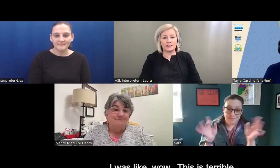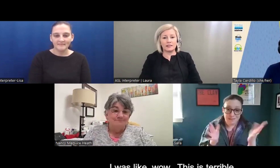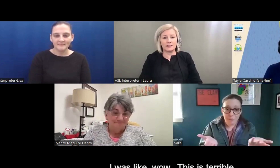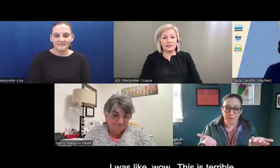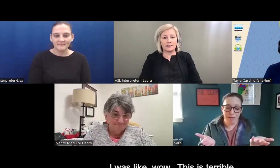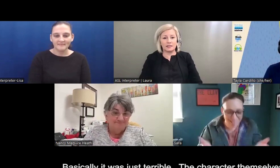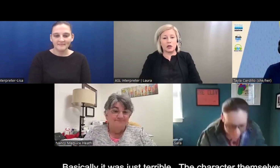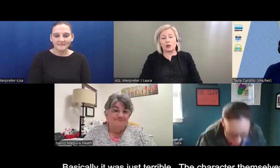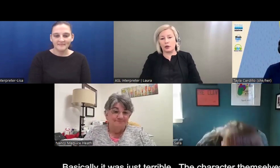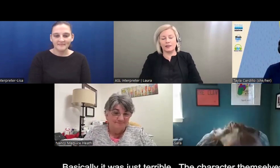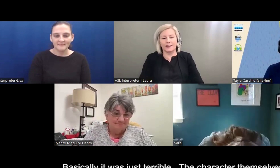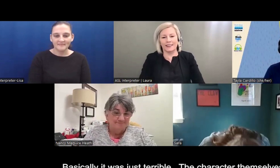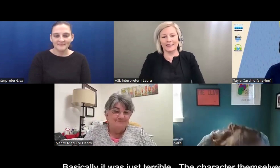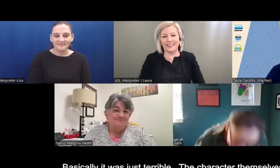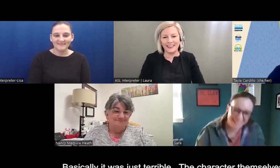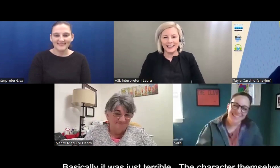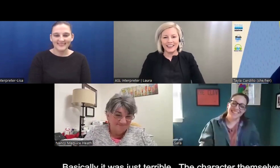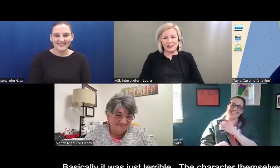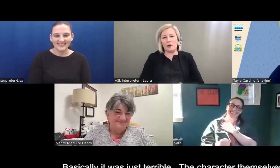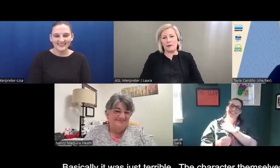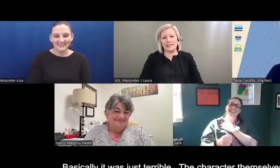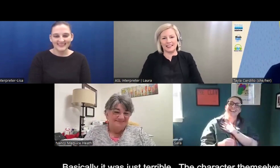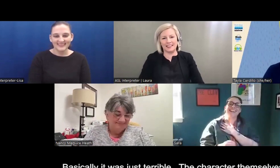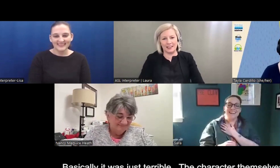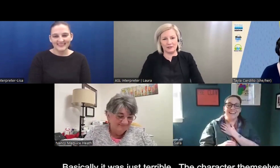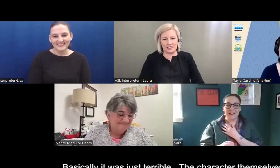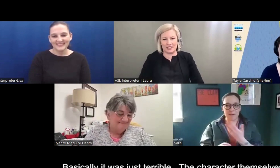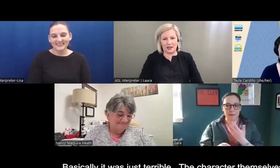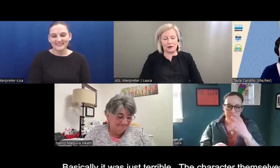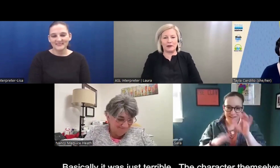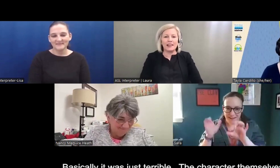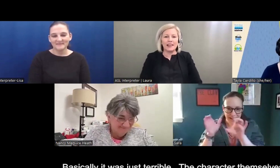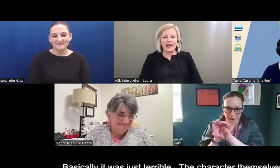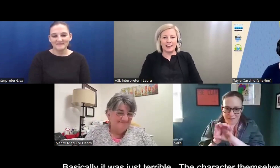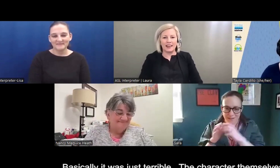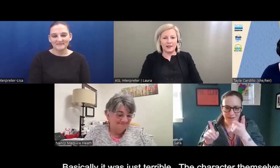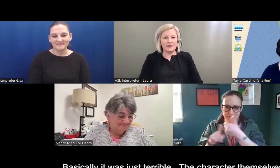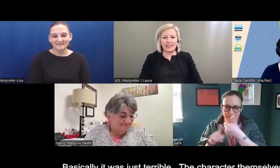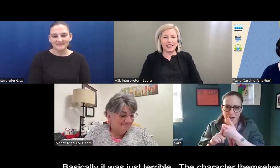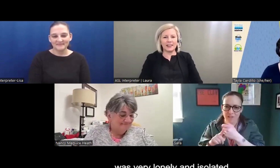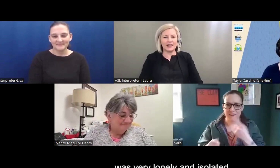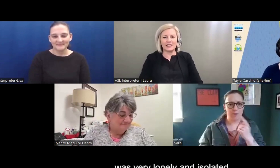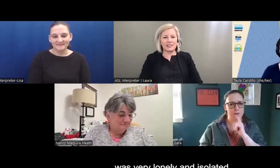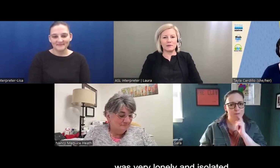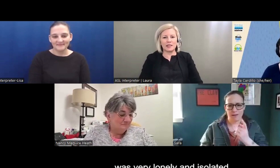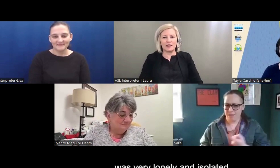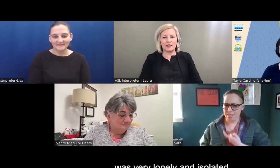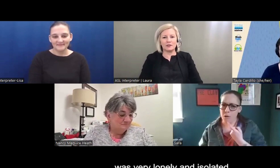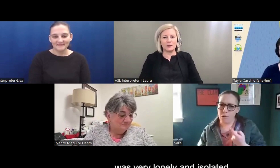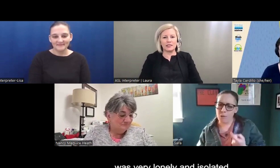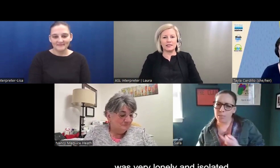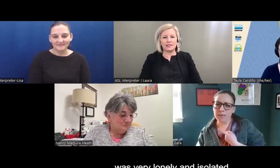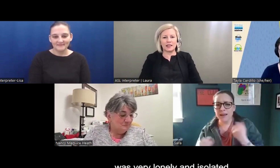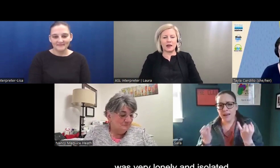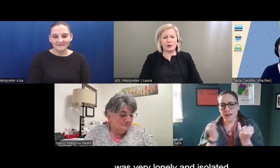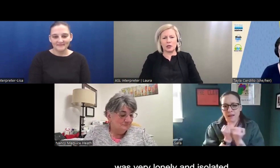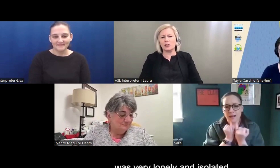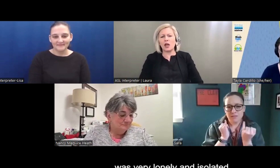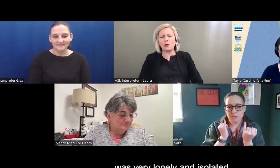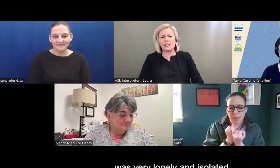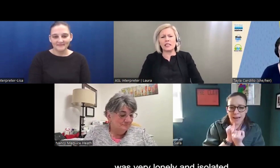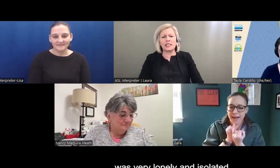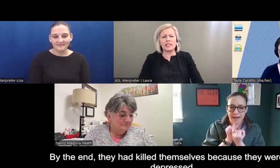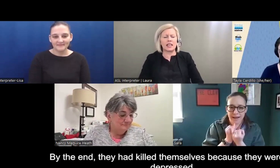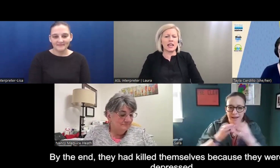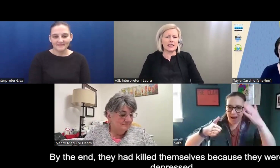is terrible. You know, basically, it was terrible. The character themselves was very